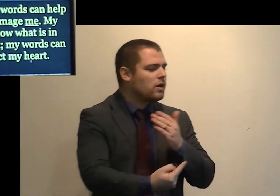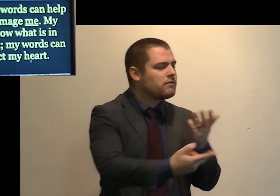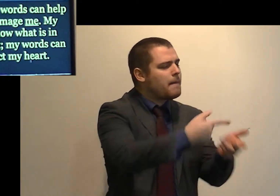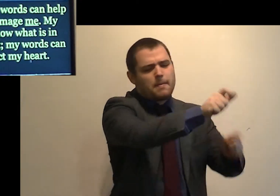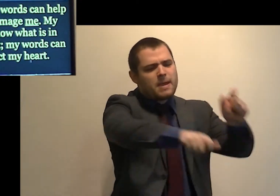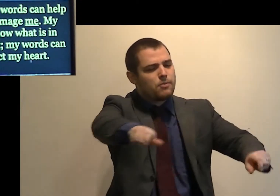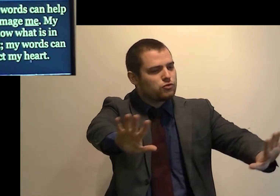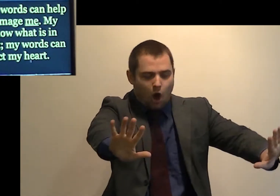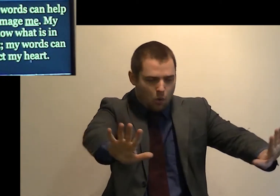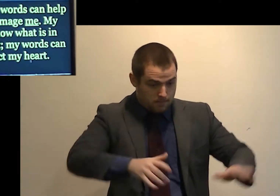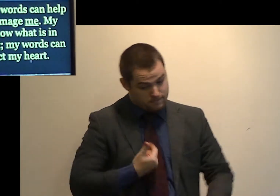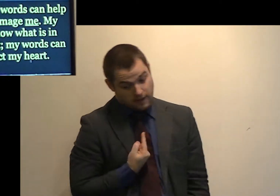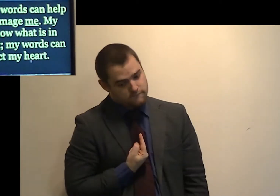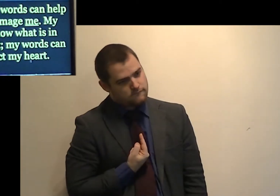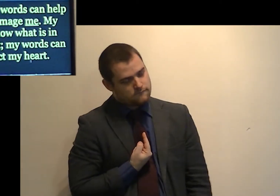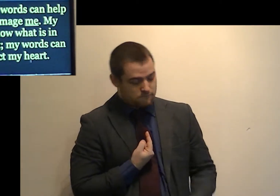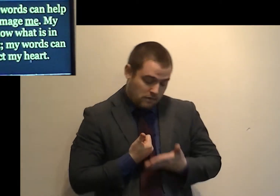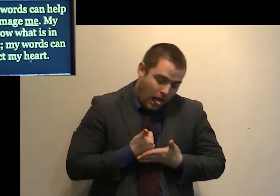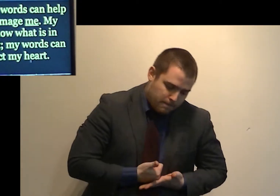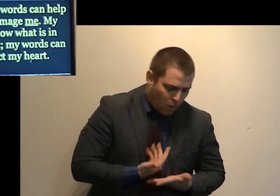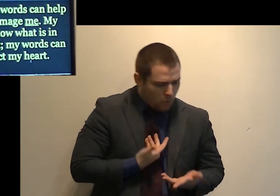My words show what is in my heart.